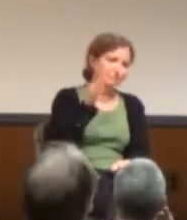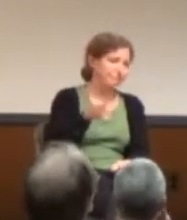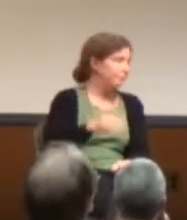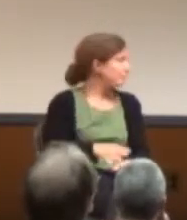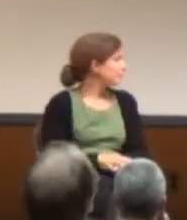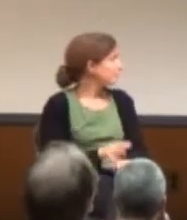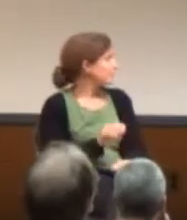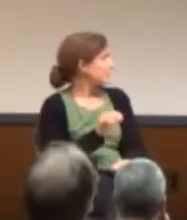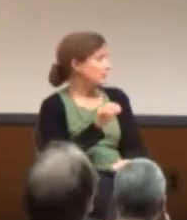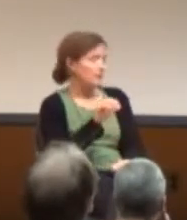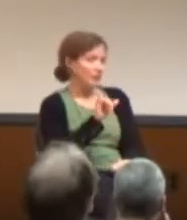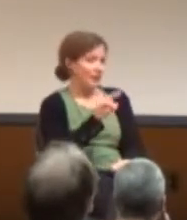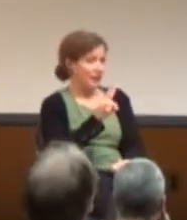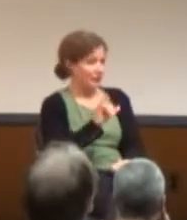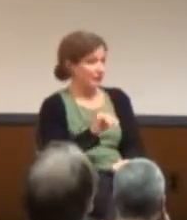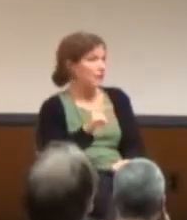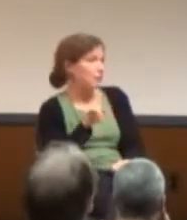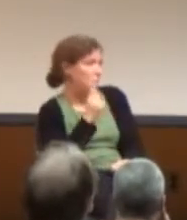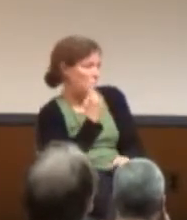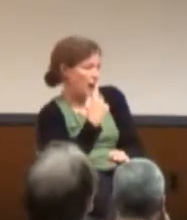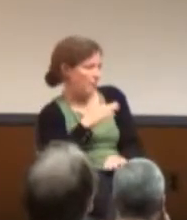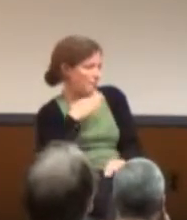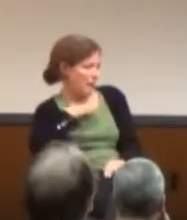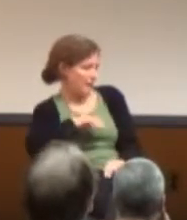Well, trolls do have one use.